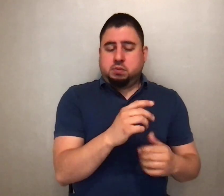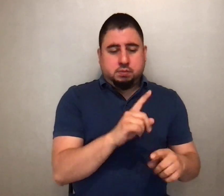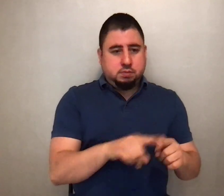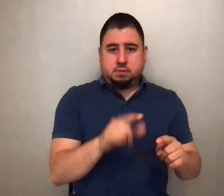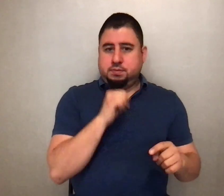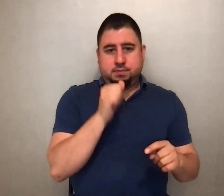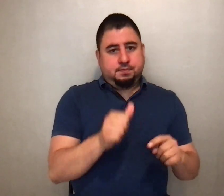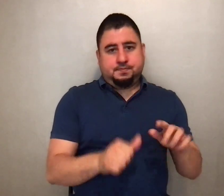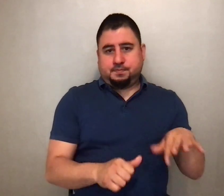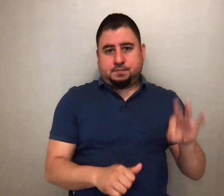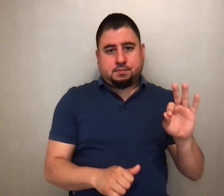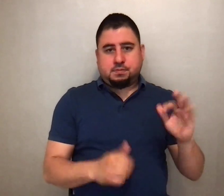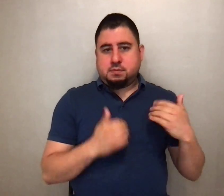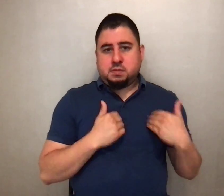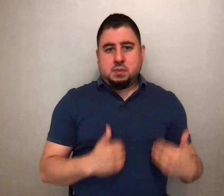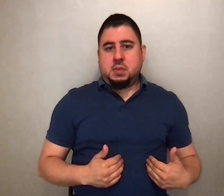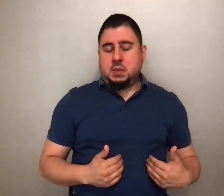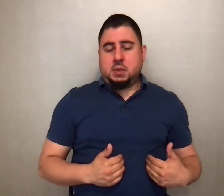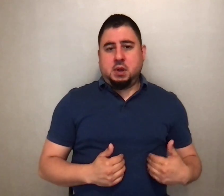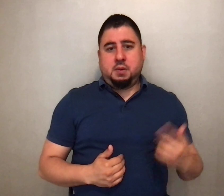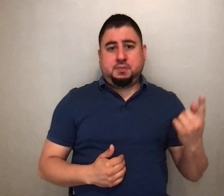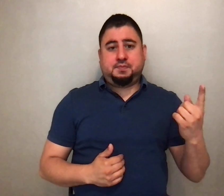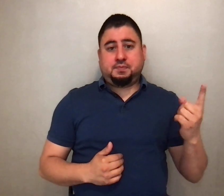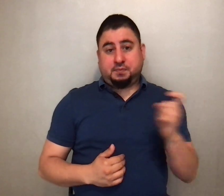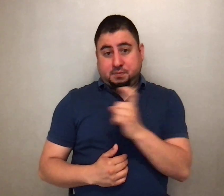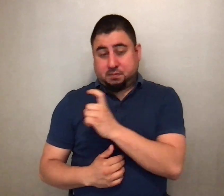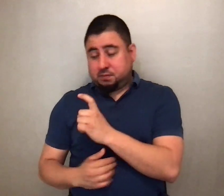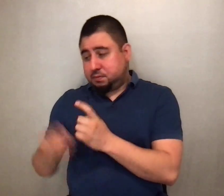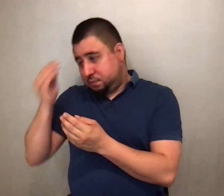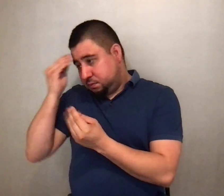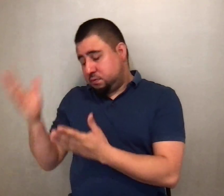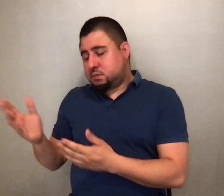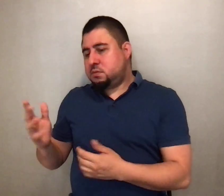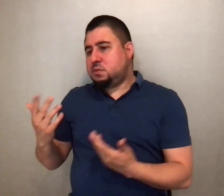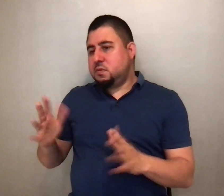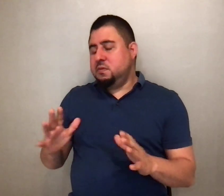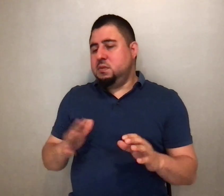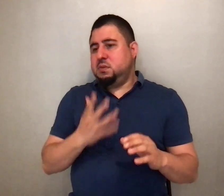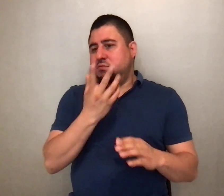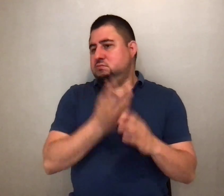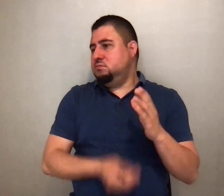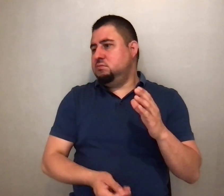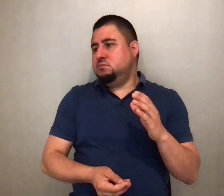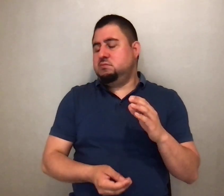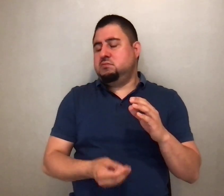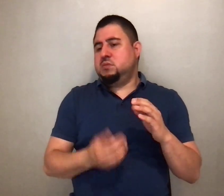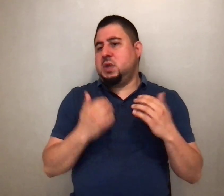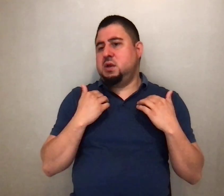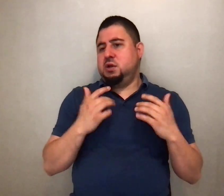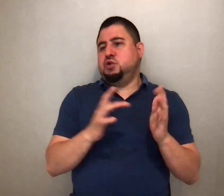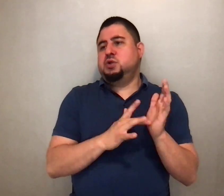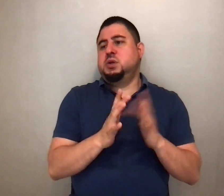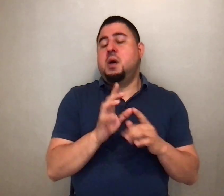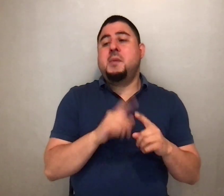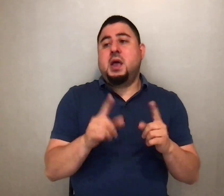his body. They came back and reported that they had indeed seen a vision of angels